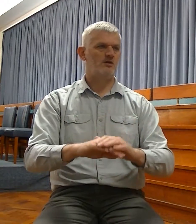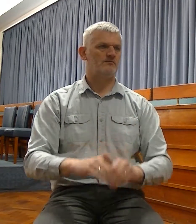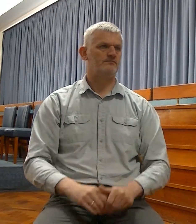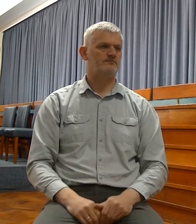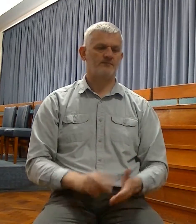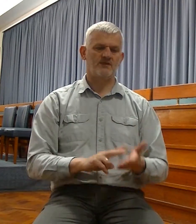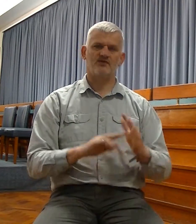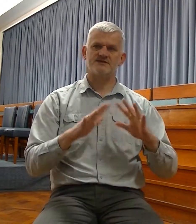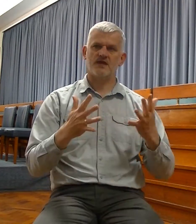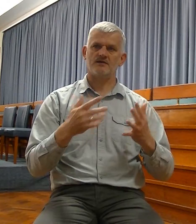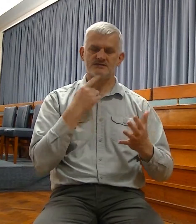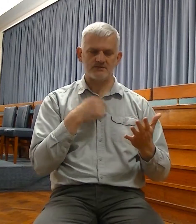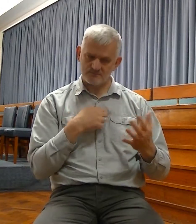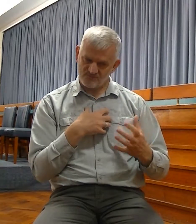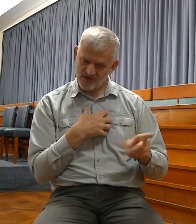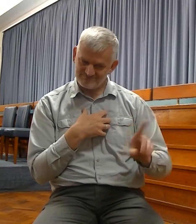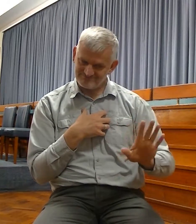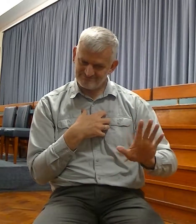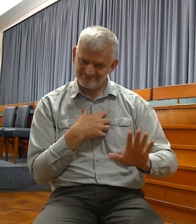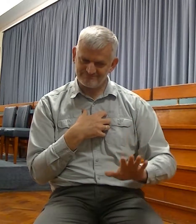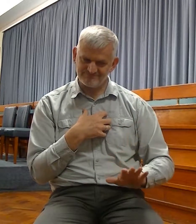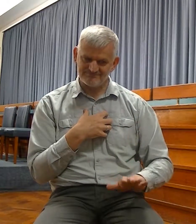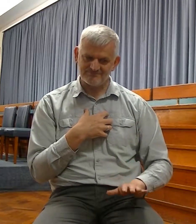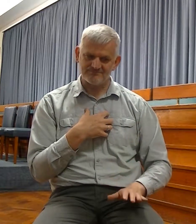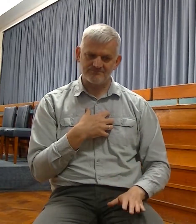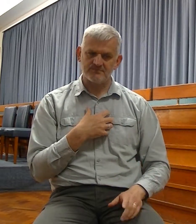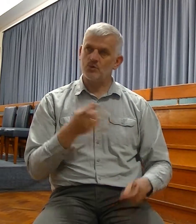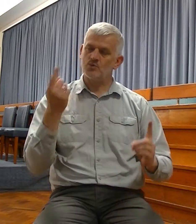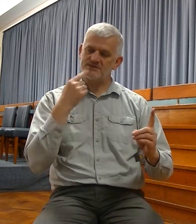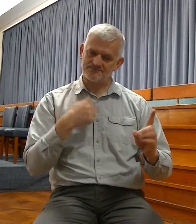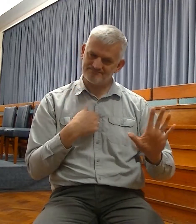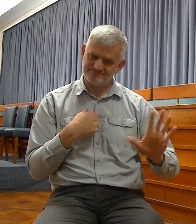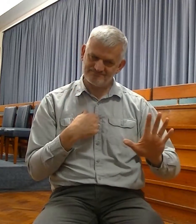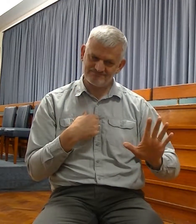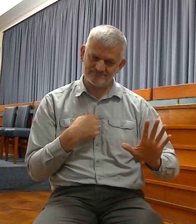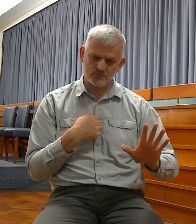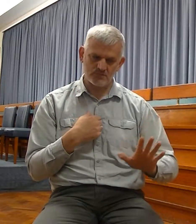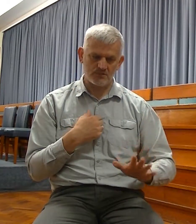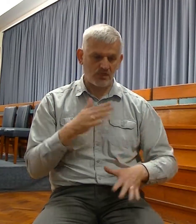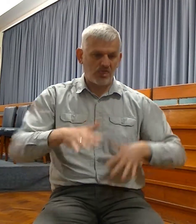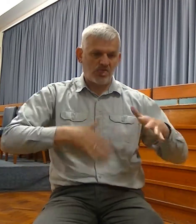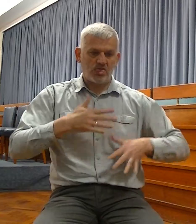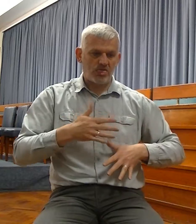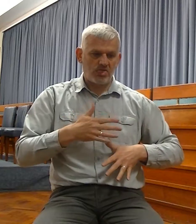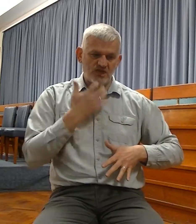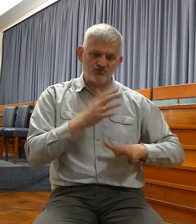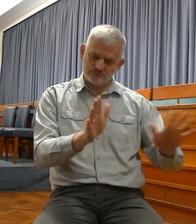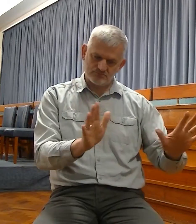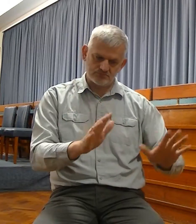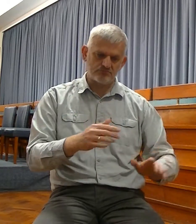fear thou not, O my servant Jacob, said the Lord, neither be dismayed of Israel, for though I will save